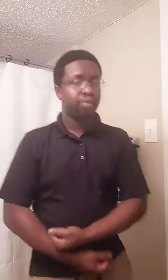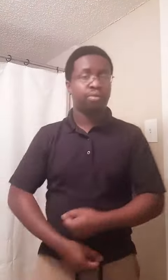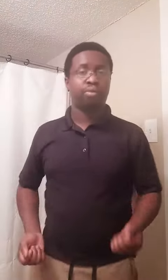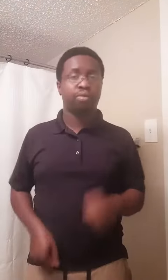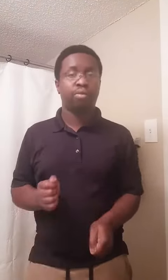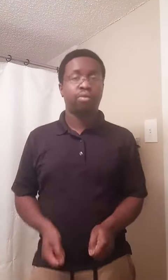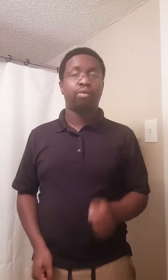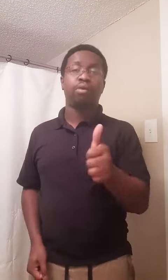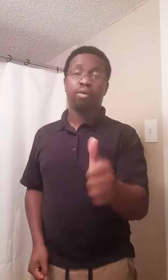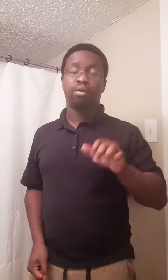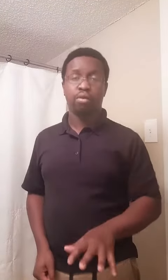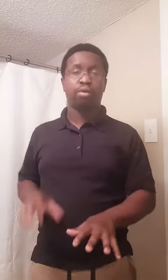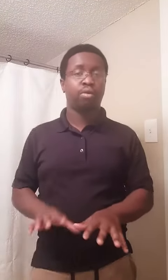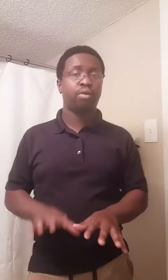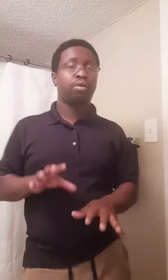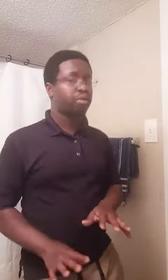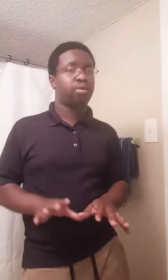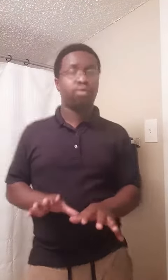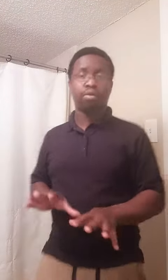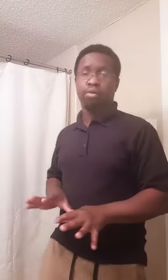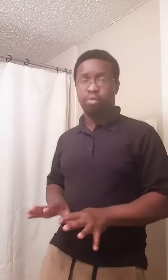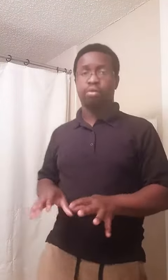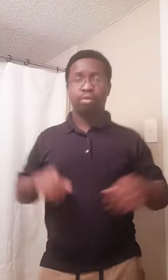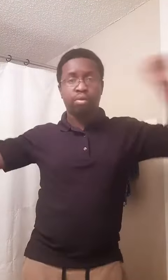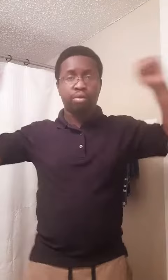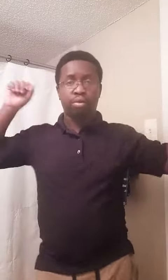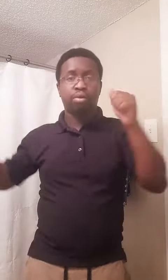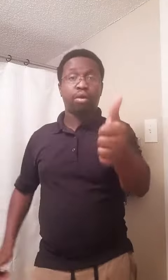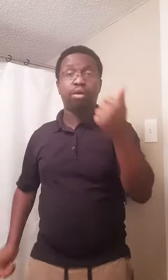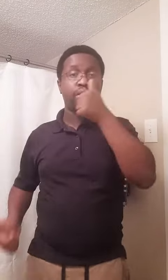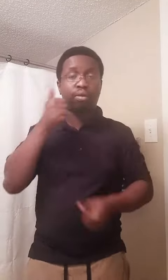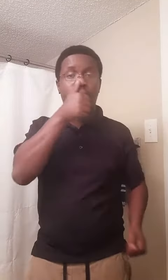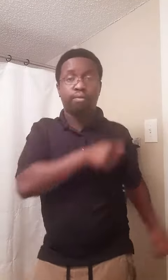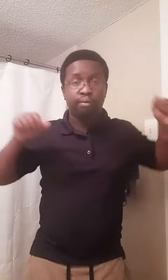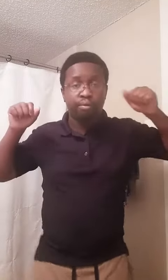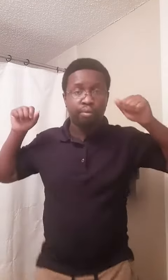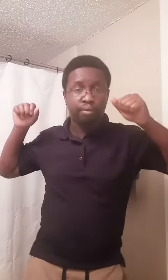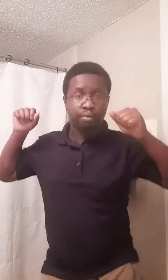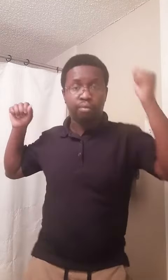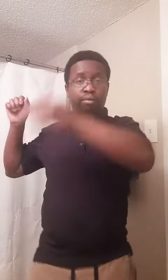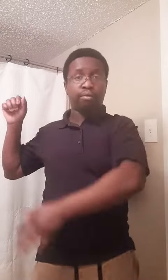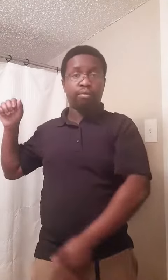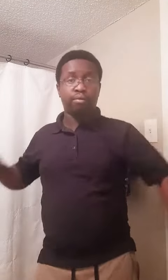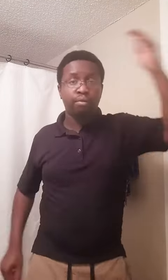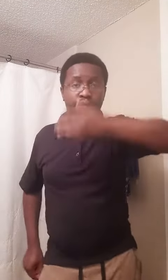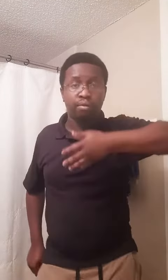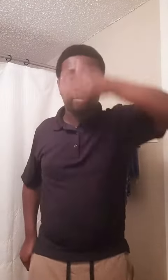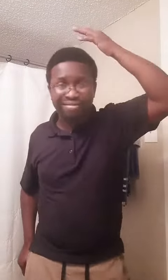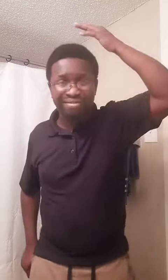fuckin' up behind this, yeah, I bought me the crown I found me the jambies, yeah, I never need practice My money gon' double or triple, yeah, your